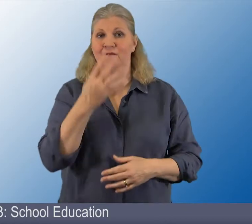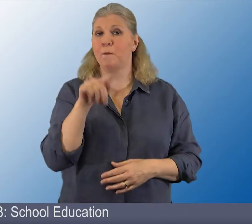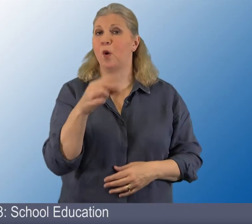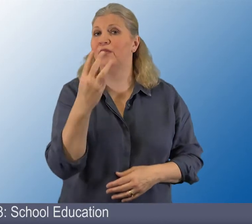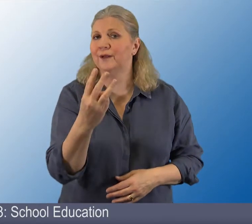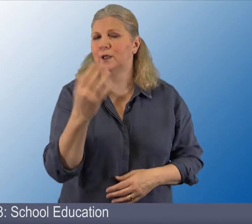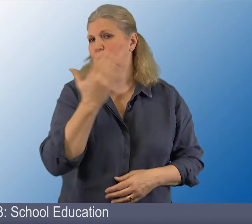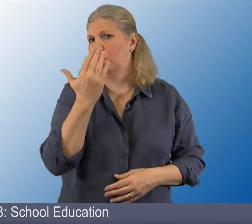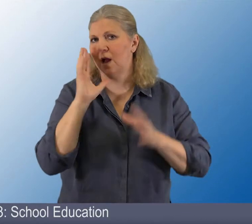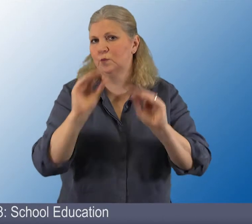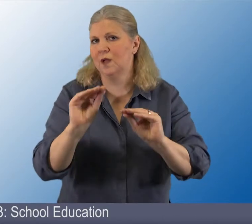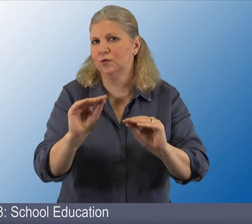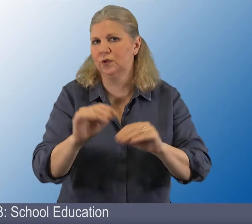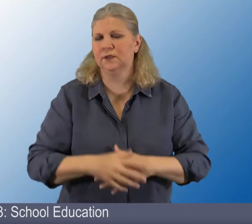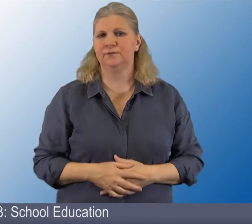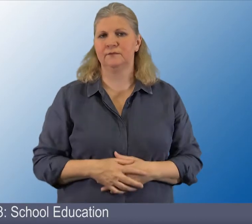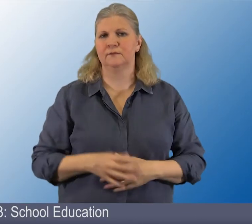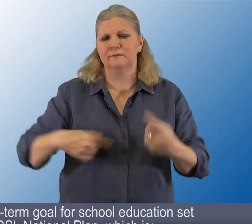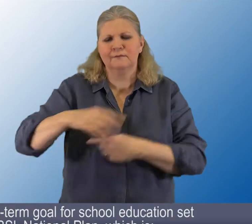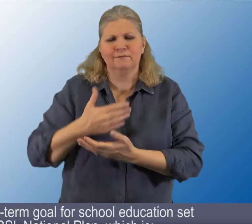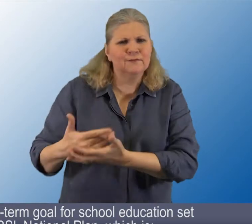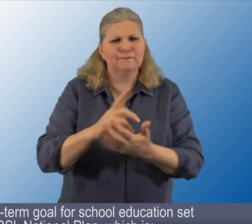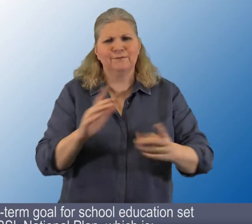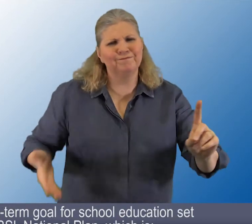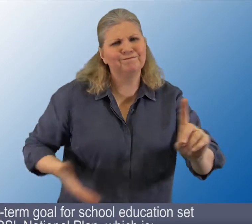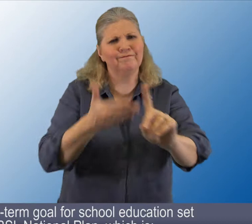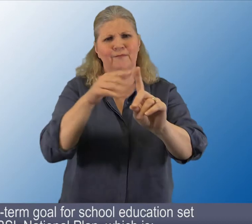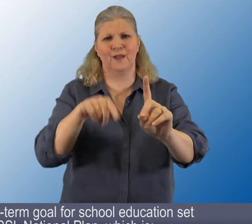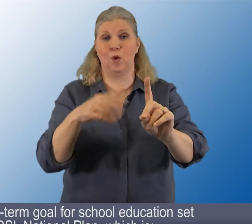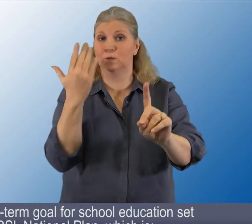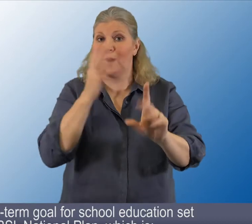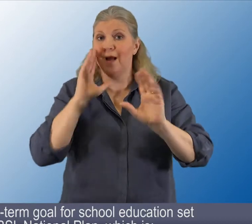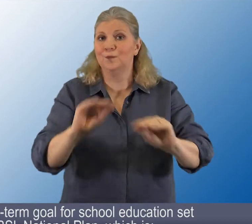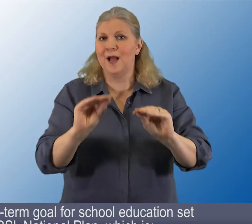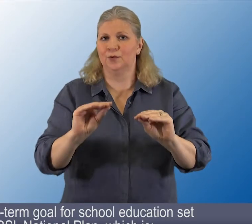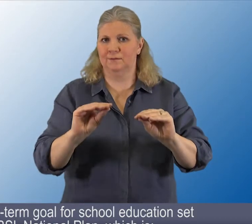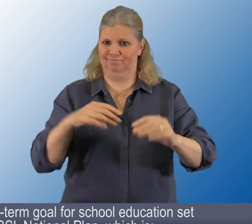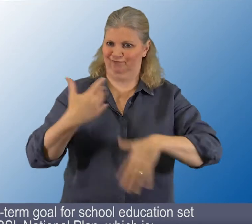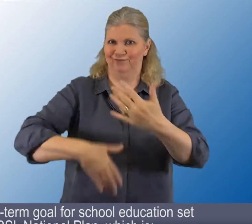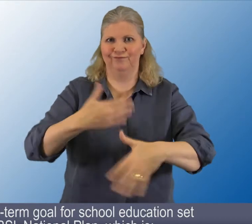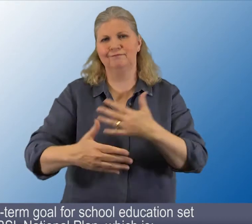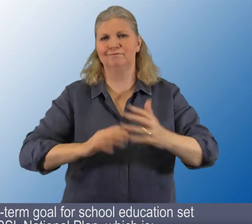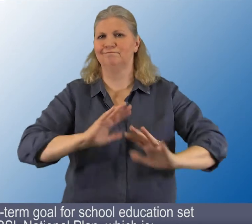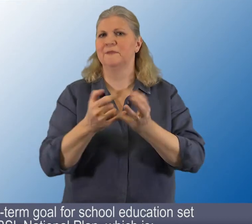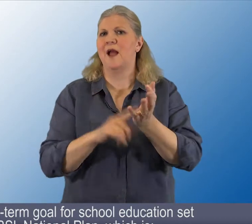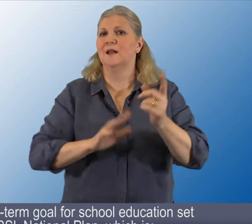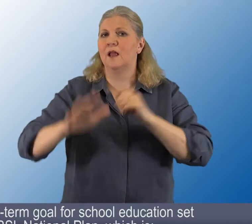4.3. School Education We share the long-term goal for school education set out in the